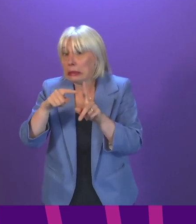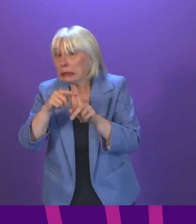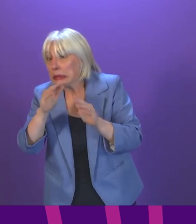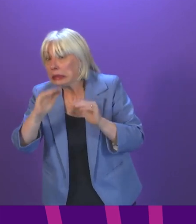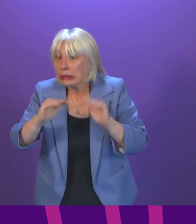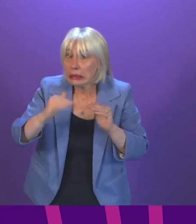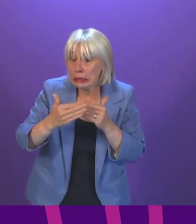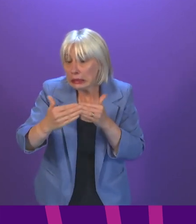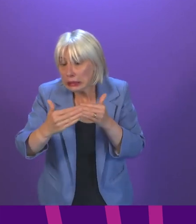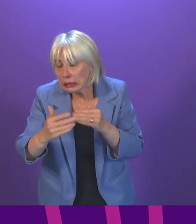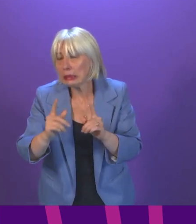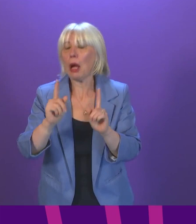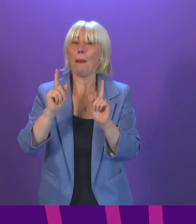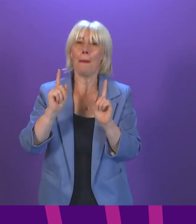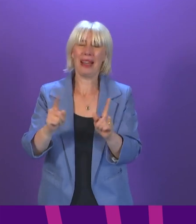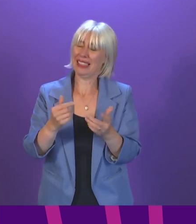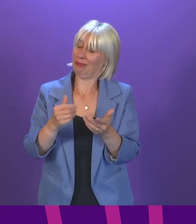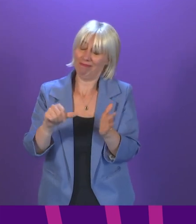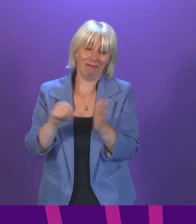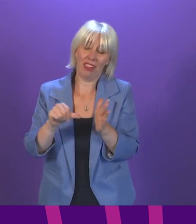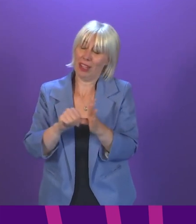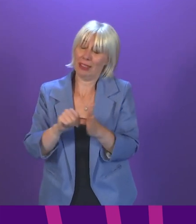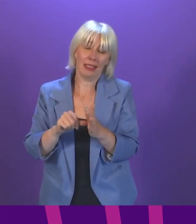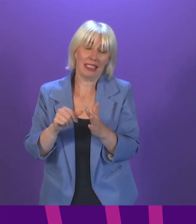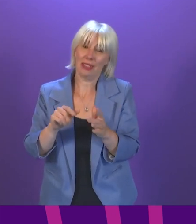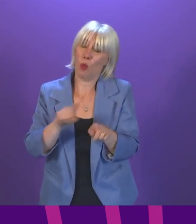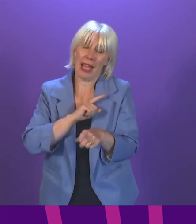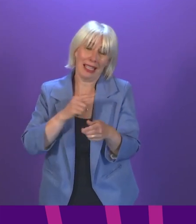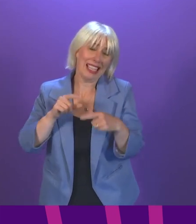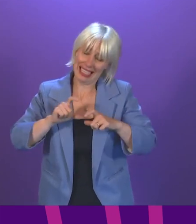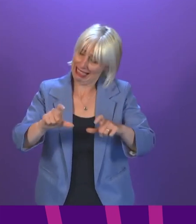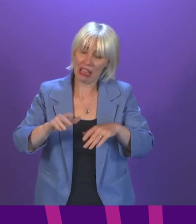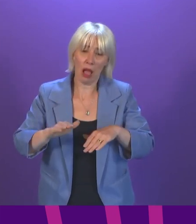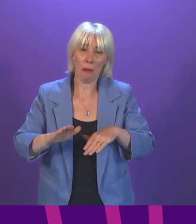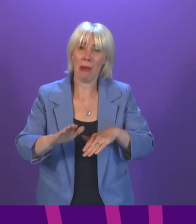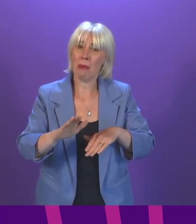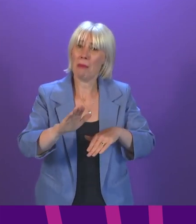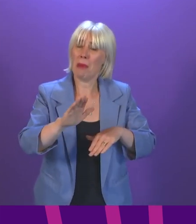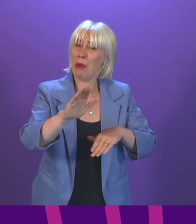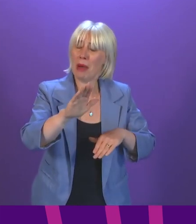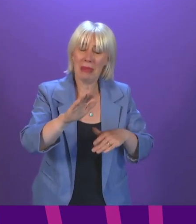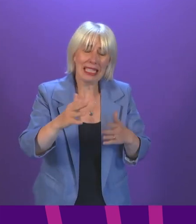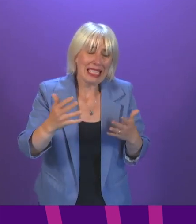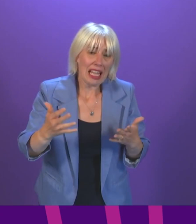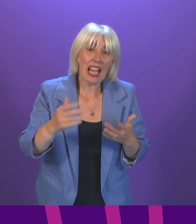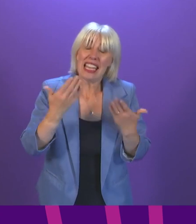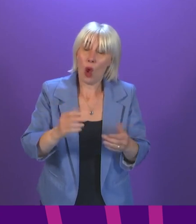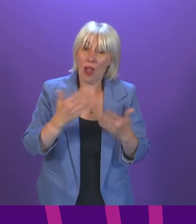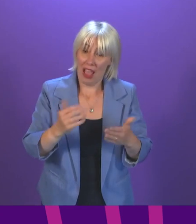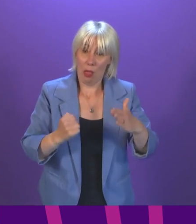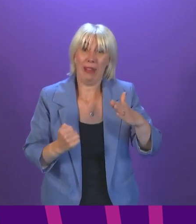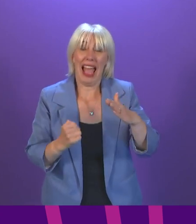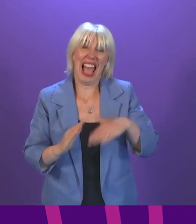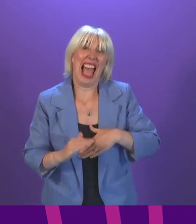a few weeks. But, and I'm afraid this is always the hard part, cases are still rising week on week and they are currently at their highest